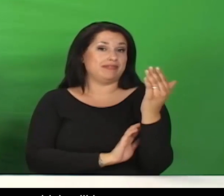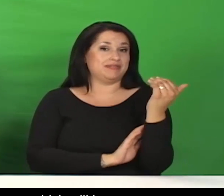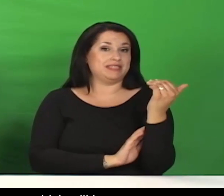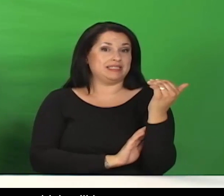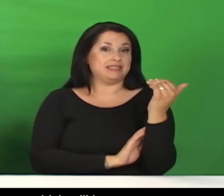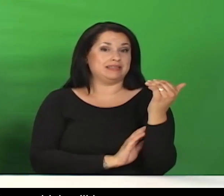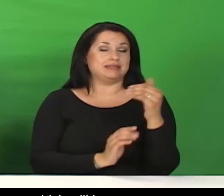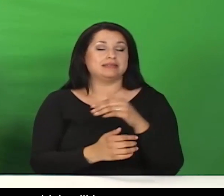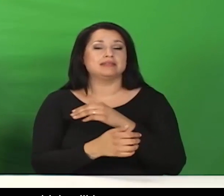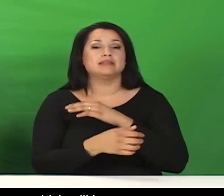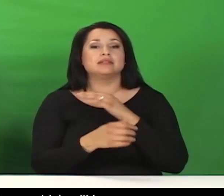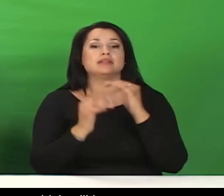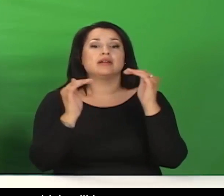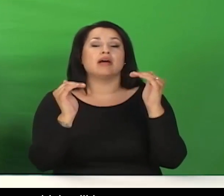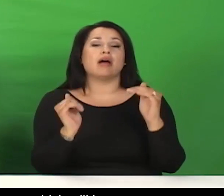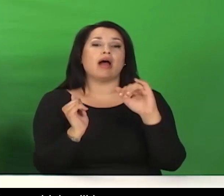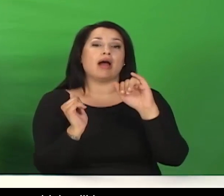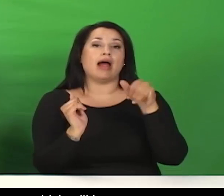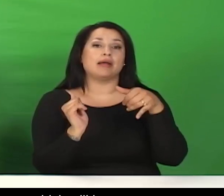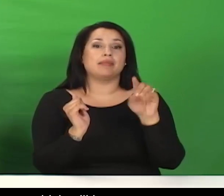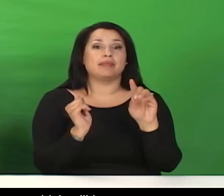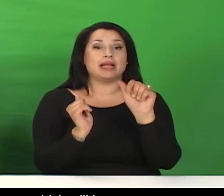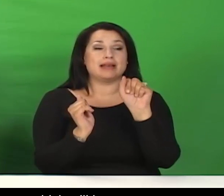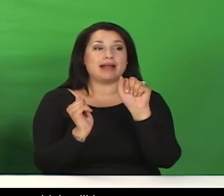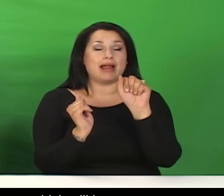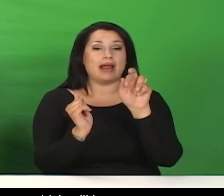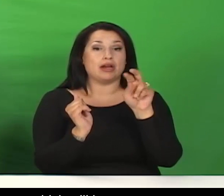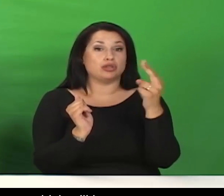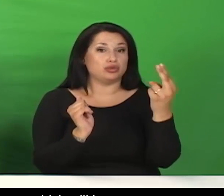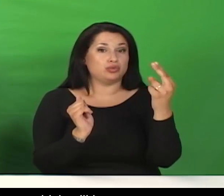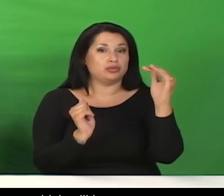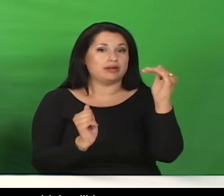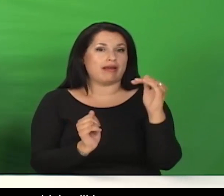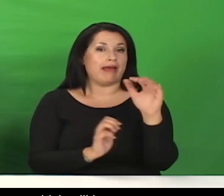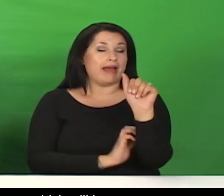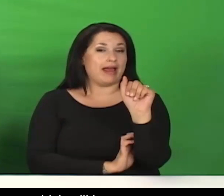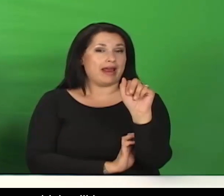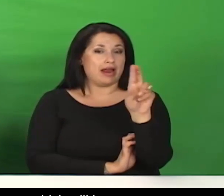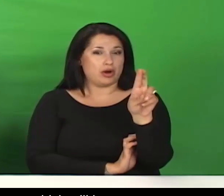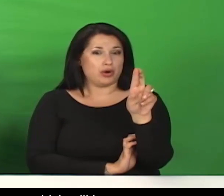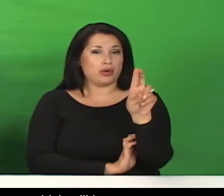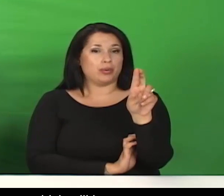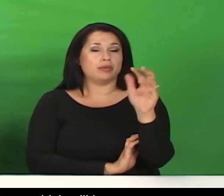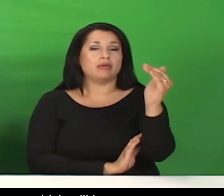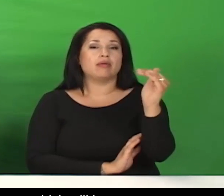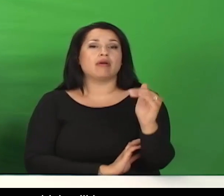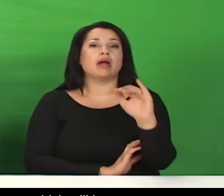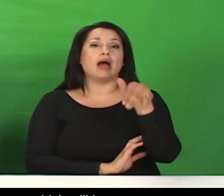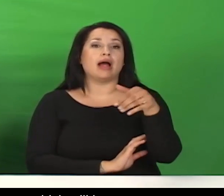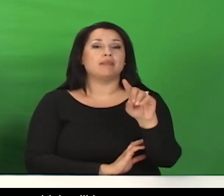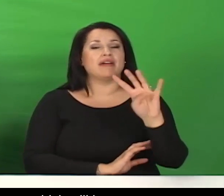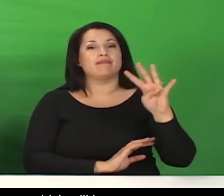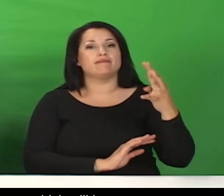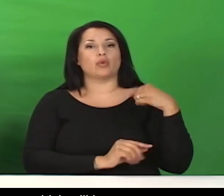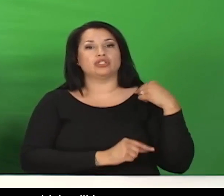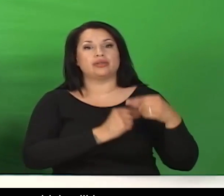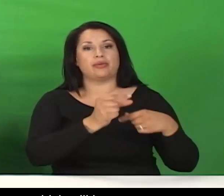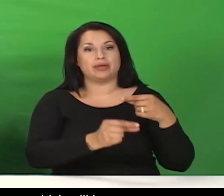The iPad Air 2, Air, iPad 4th generation,